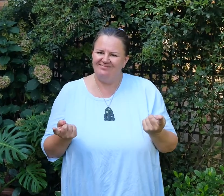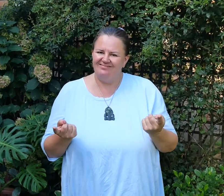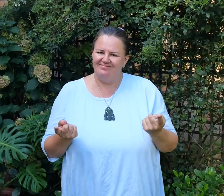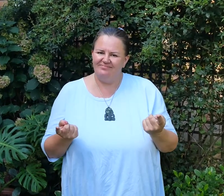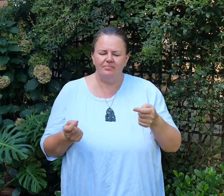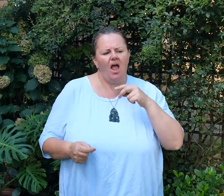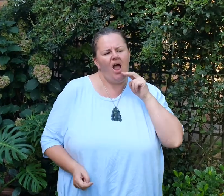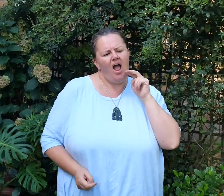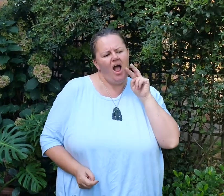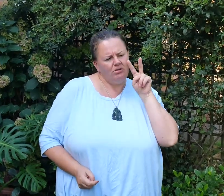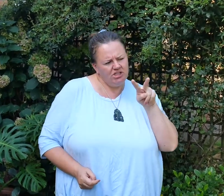But it's different.